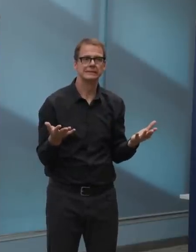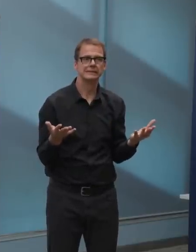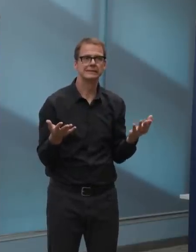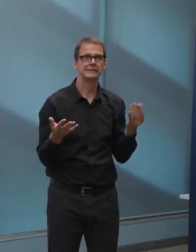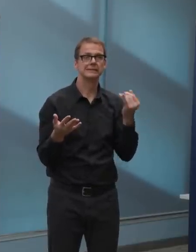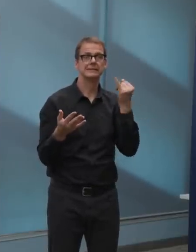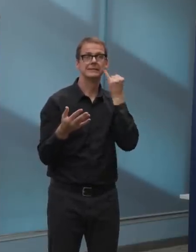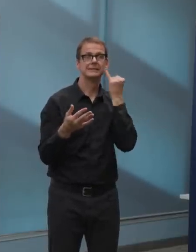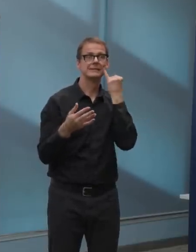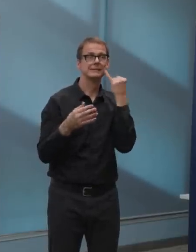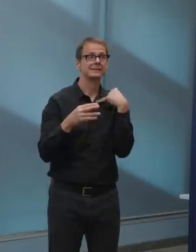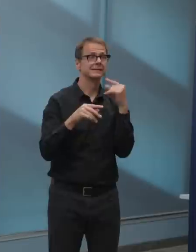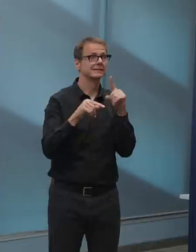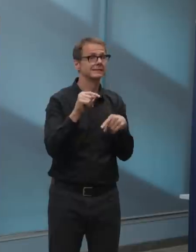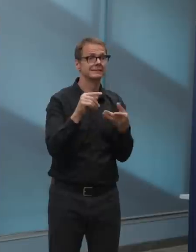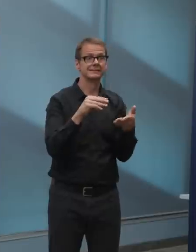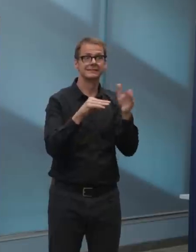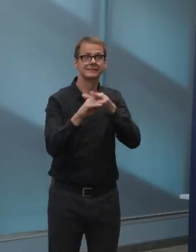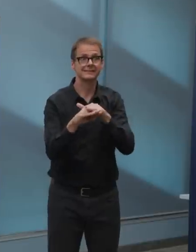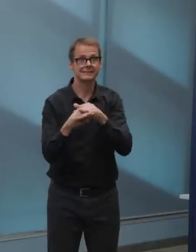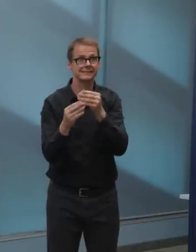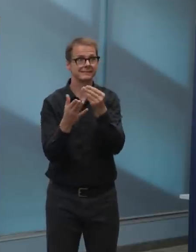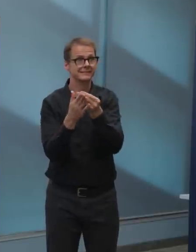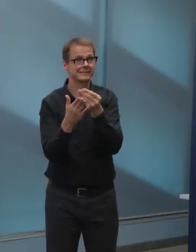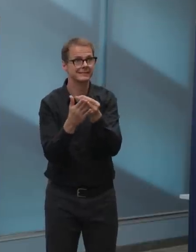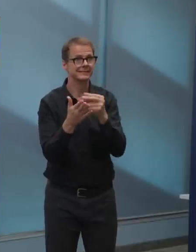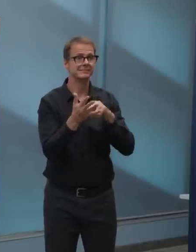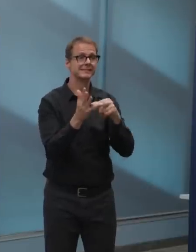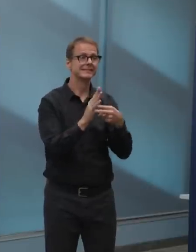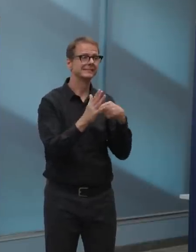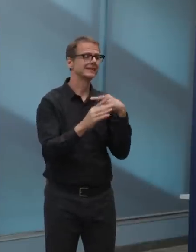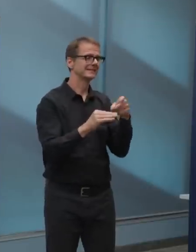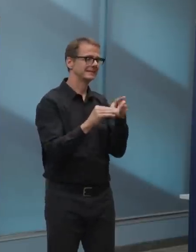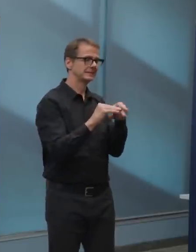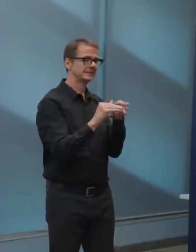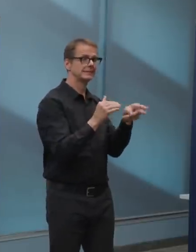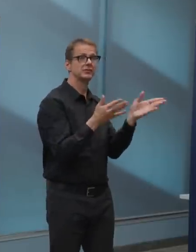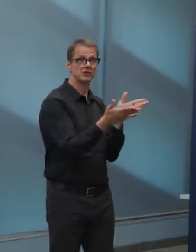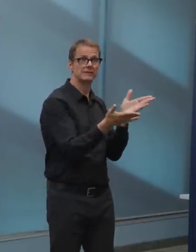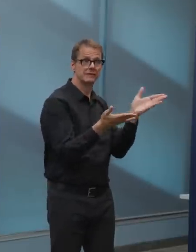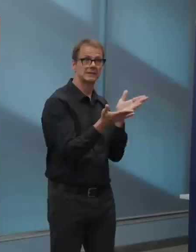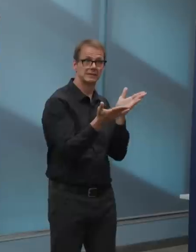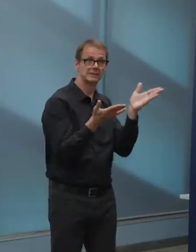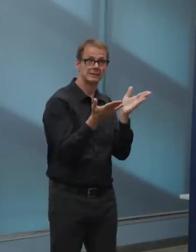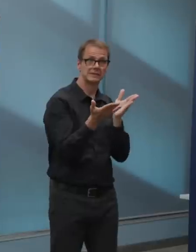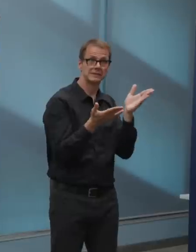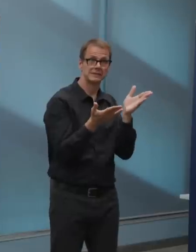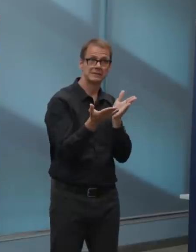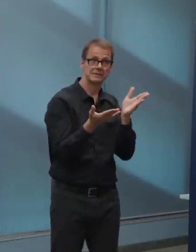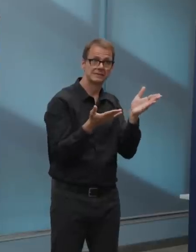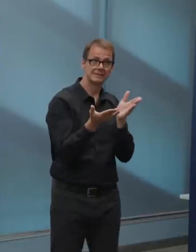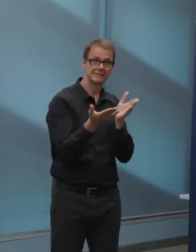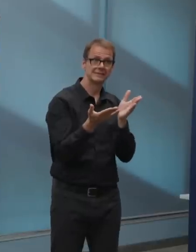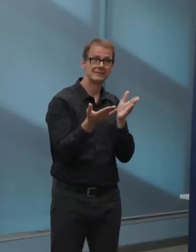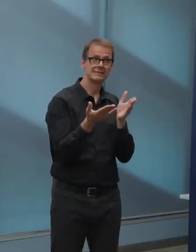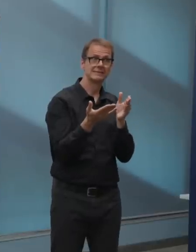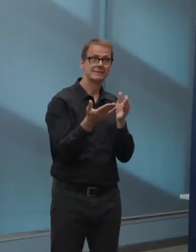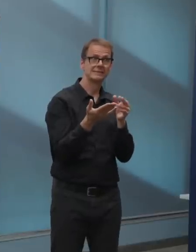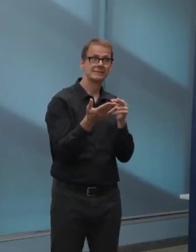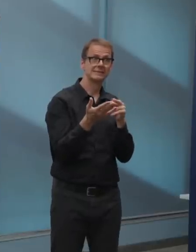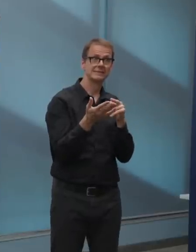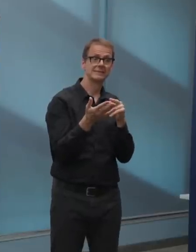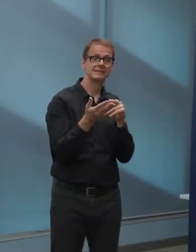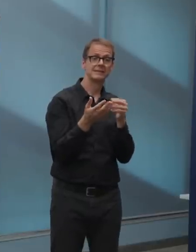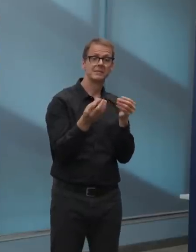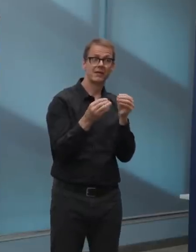services and, and potentially lay more people off? Um, or potentially extend layoffs that are already